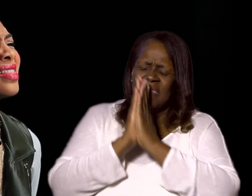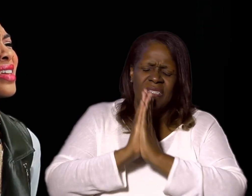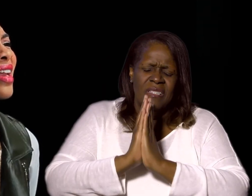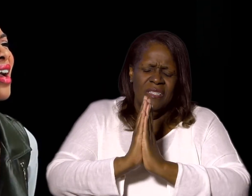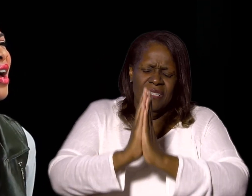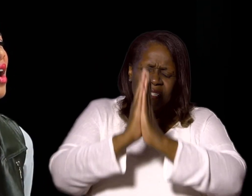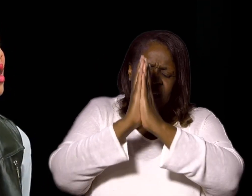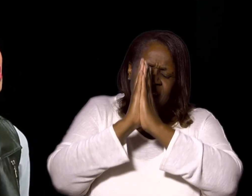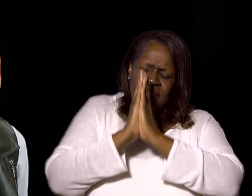the gap